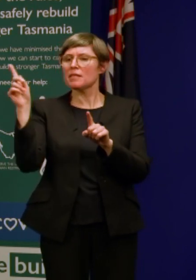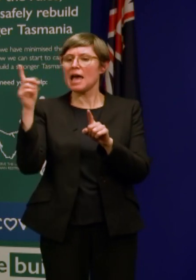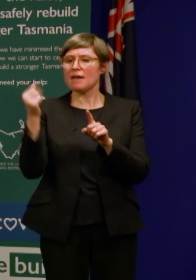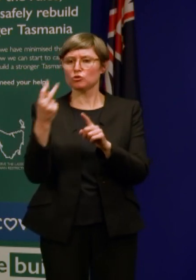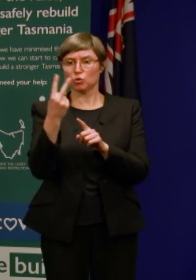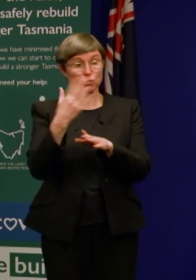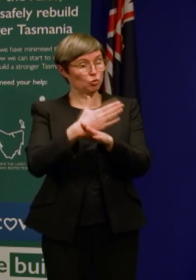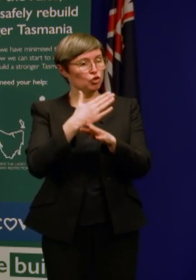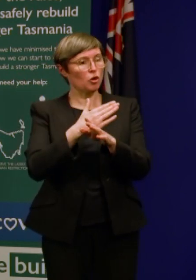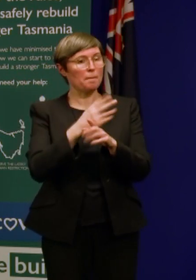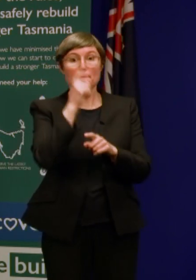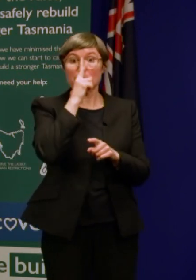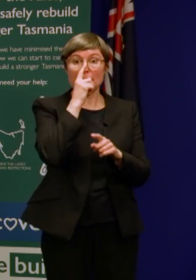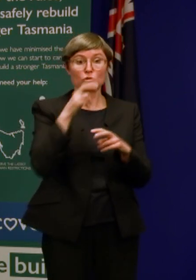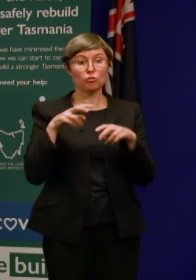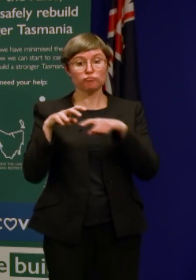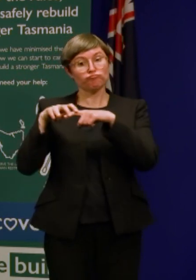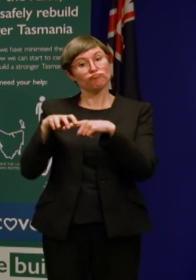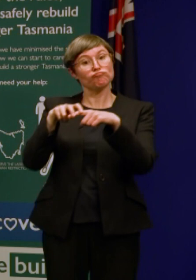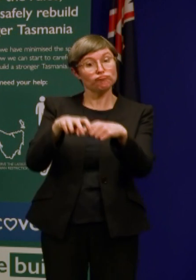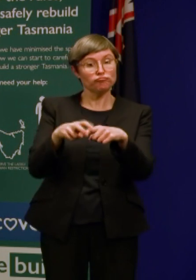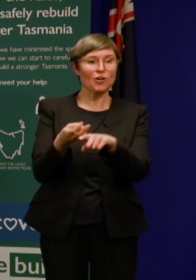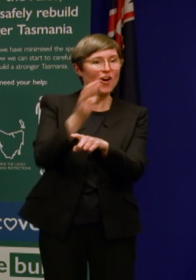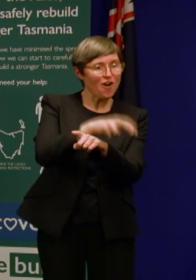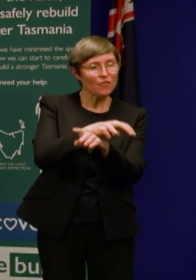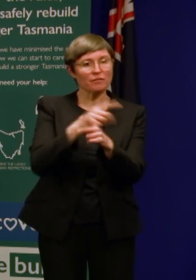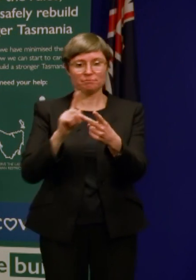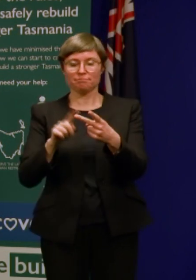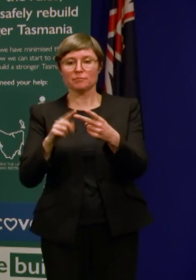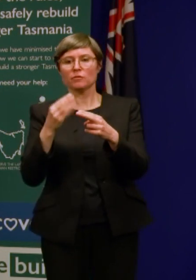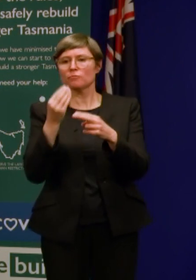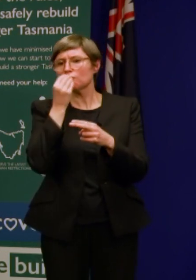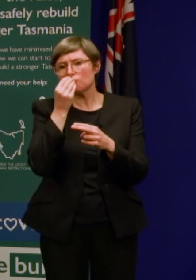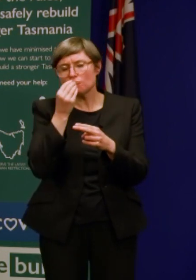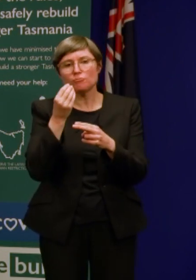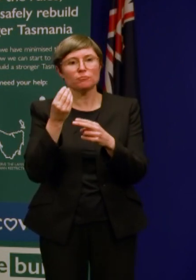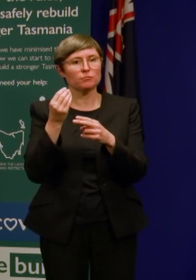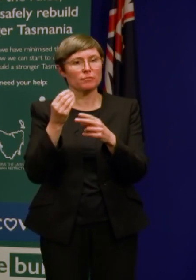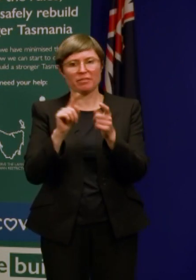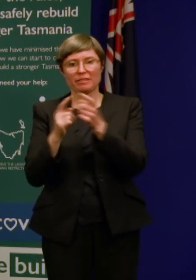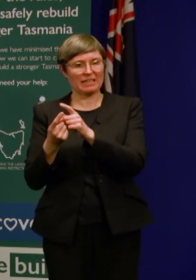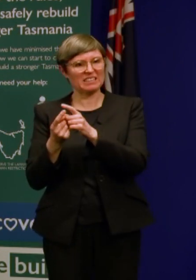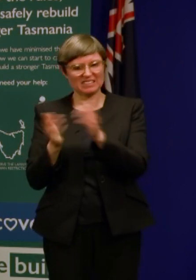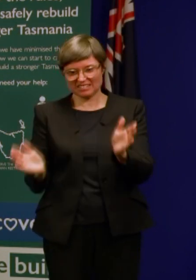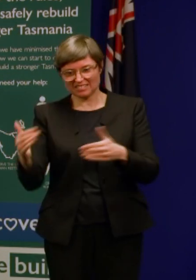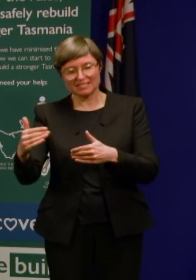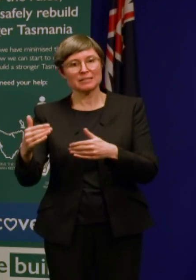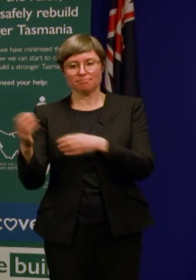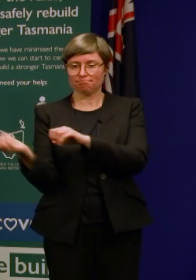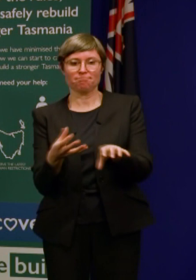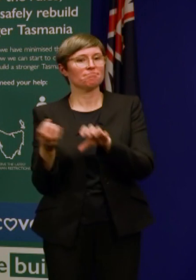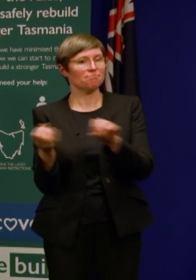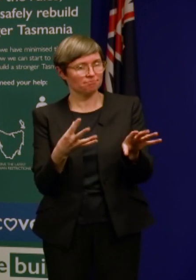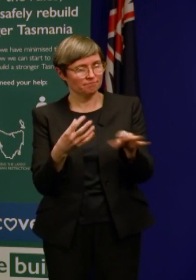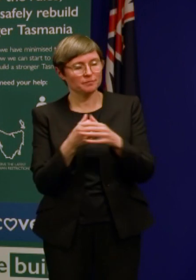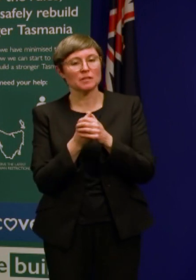moment. The other is getting our freight to market, and especially our fresh freight. And those hubs are on the Victorian side. And so